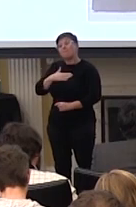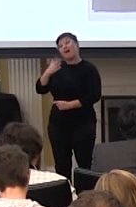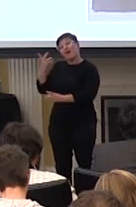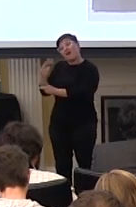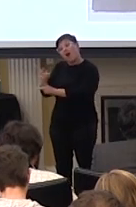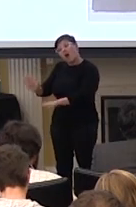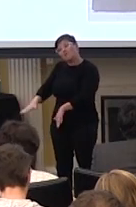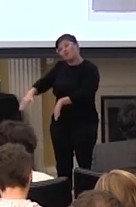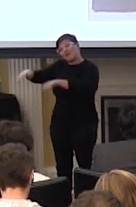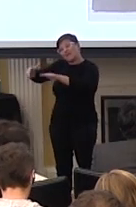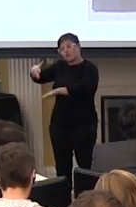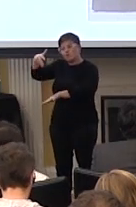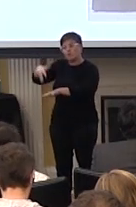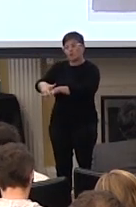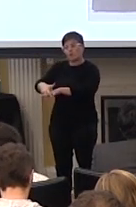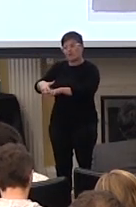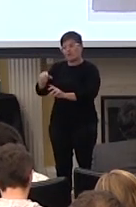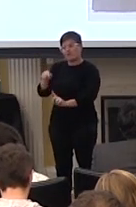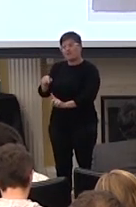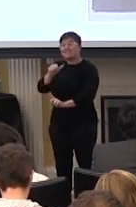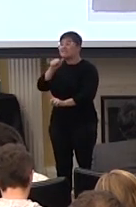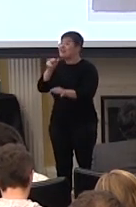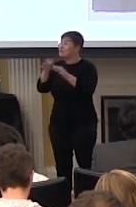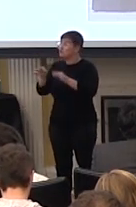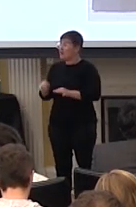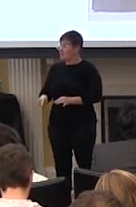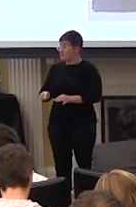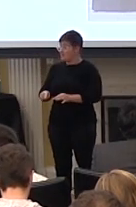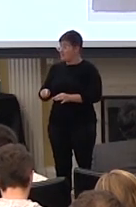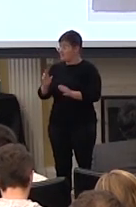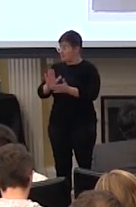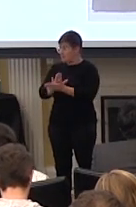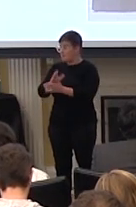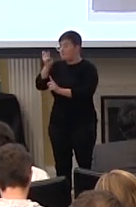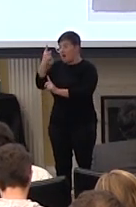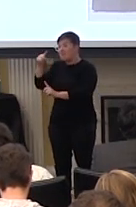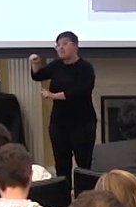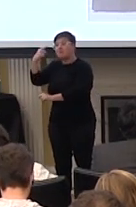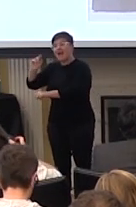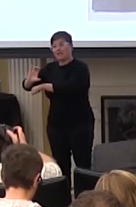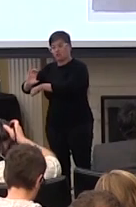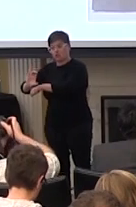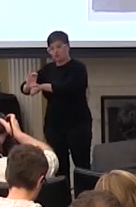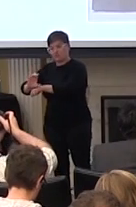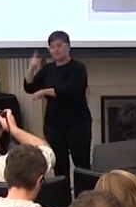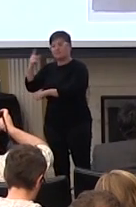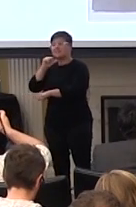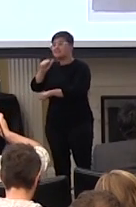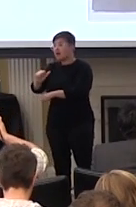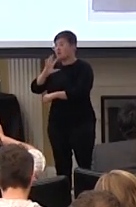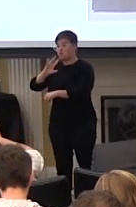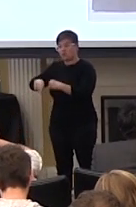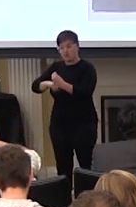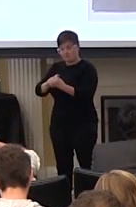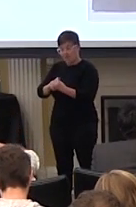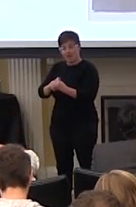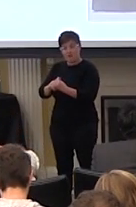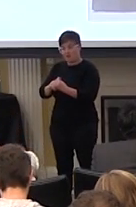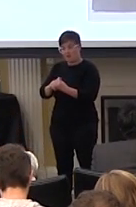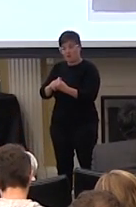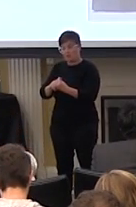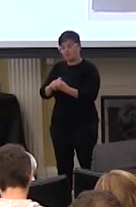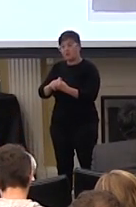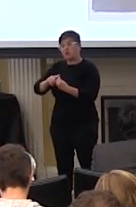upbringing rooted in what is not described in this paper, but the black church. So something that's not talked about necessarily